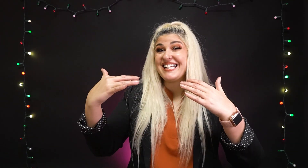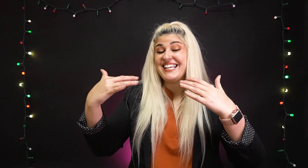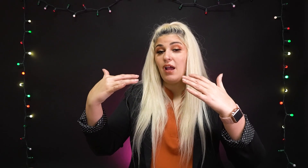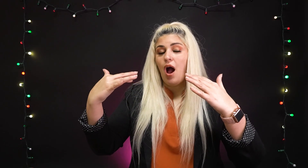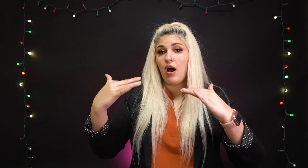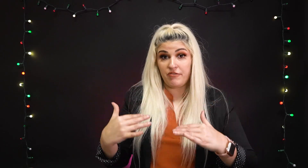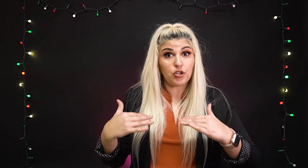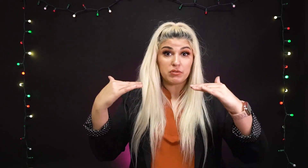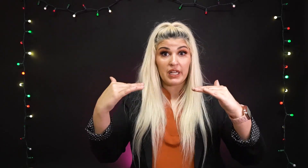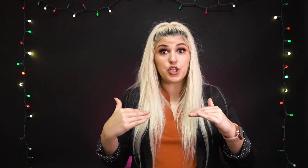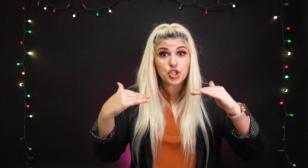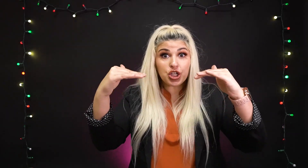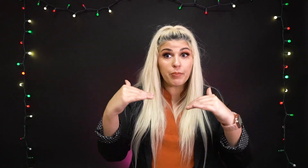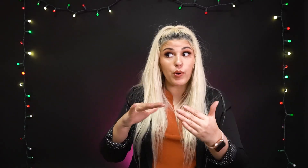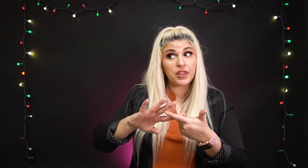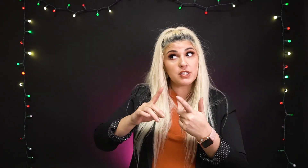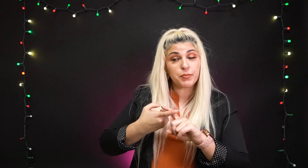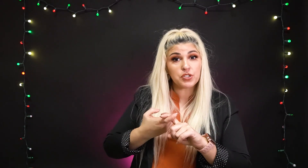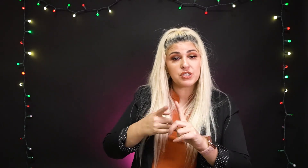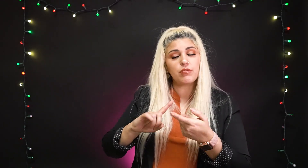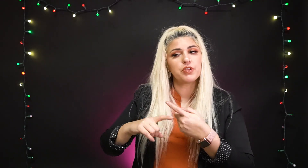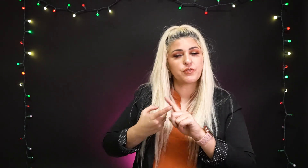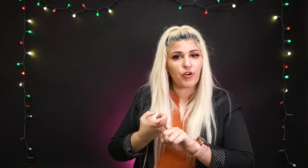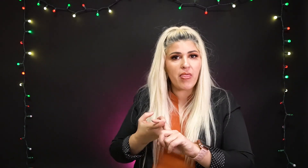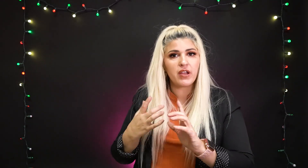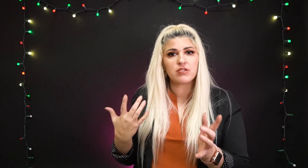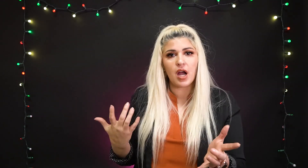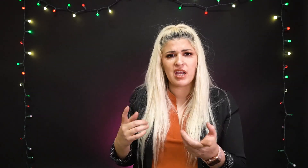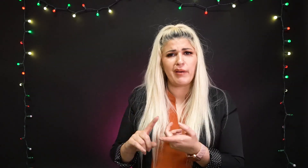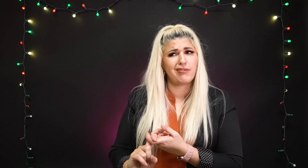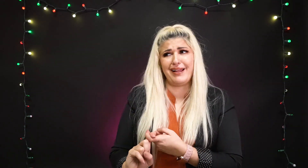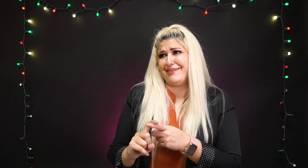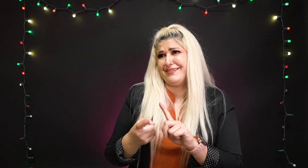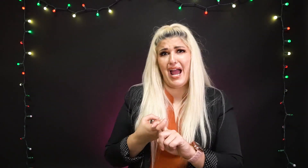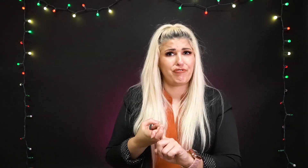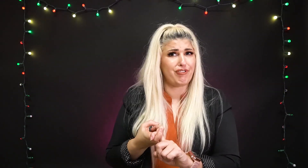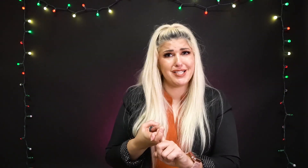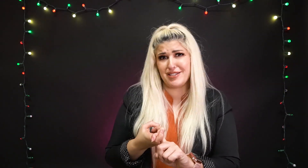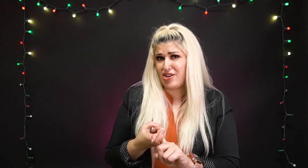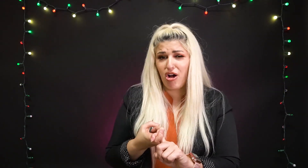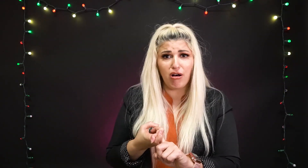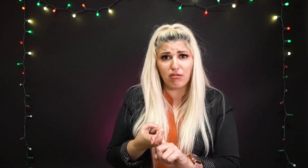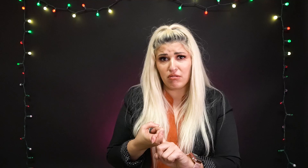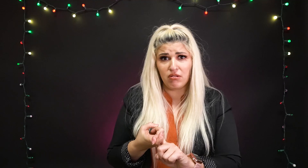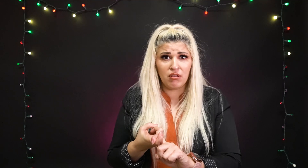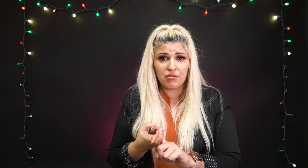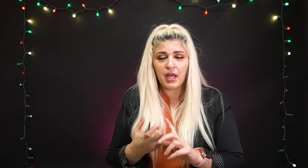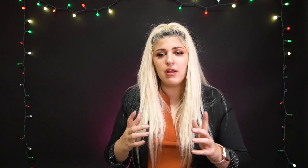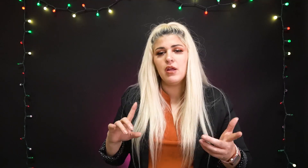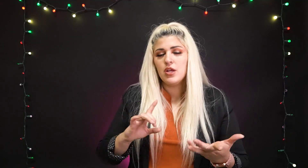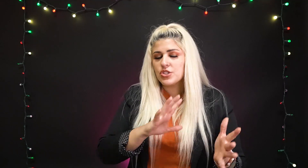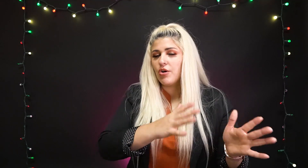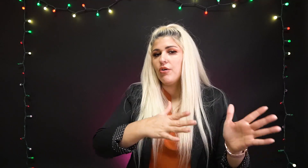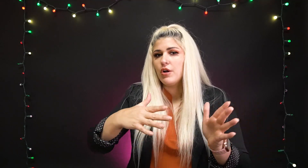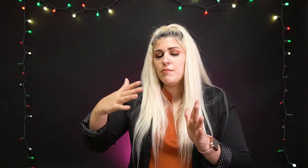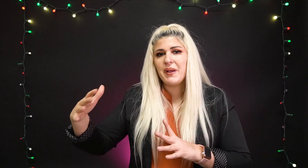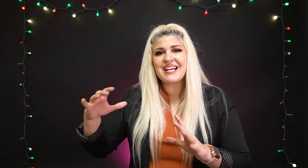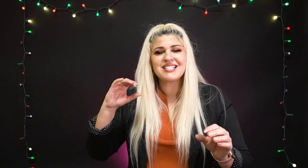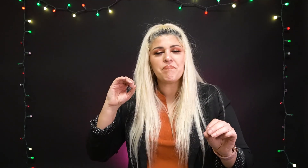of your relationship with this person or this friend that you're talking about. We're like not friends at all. Okay. So pick some